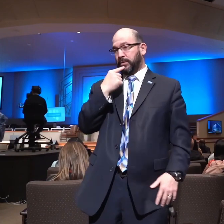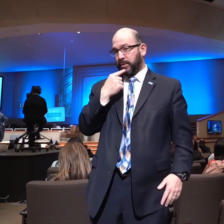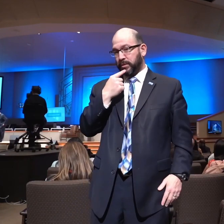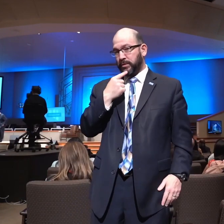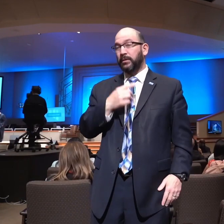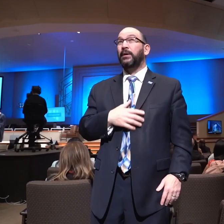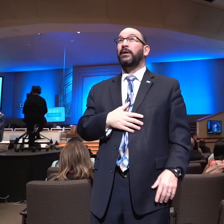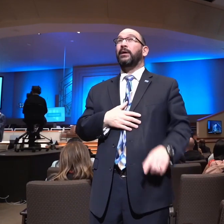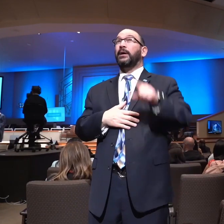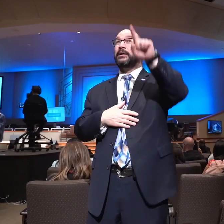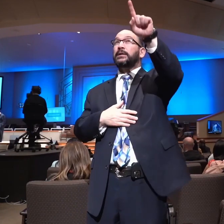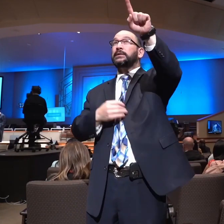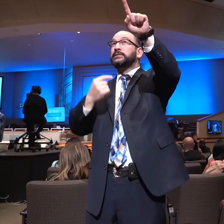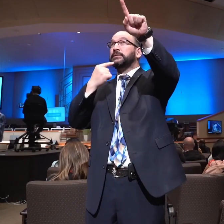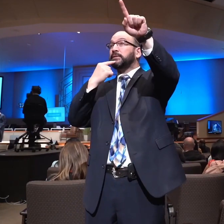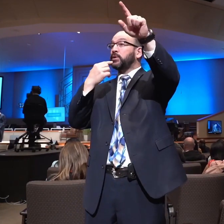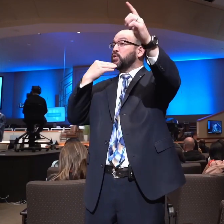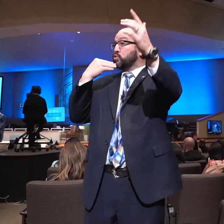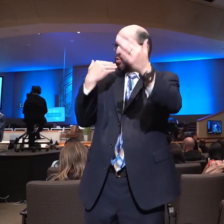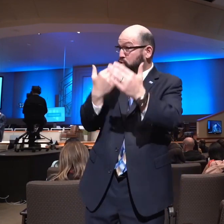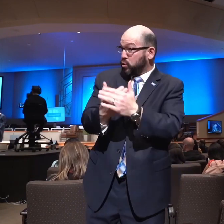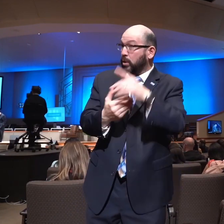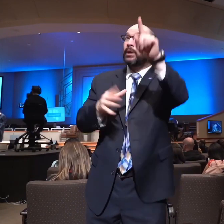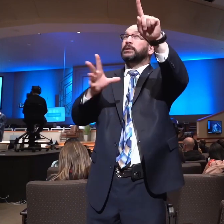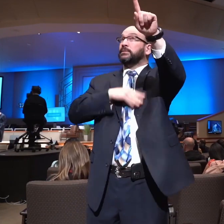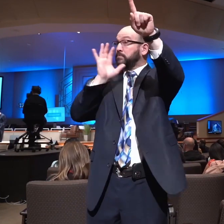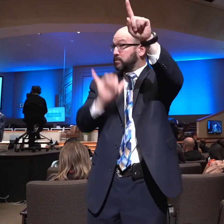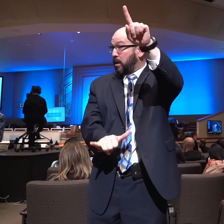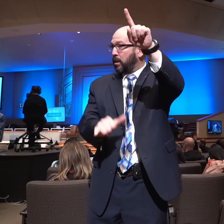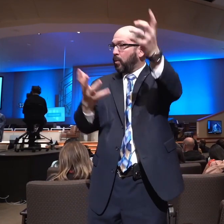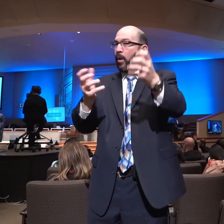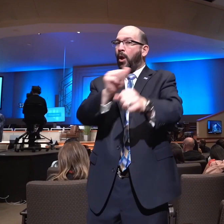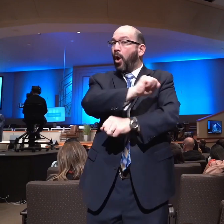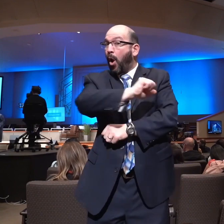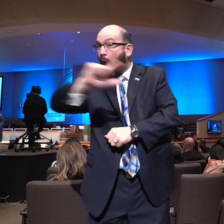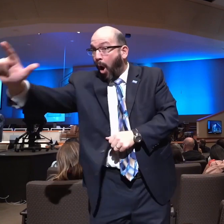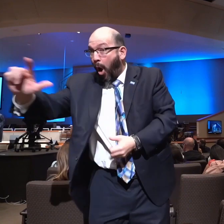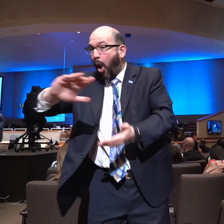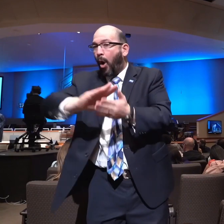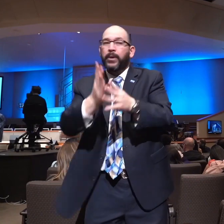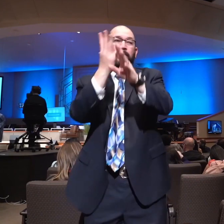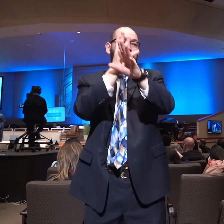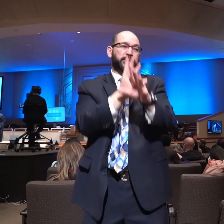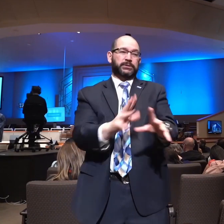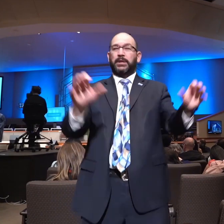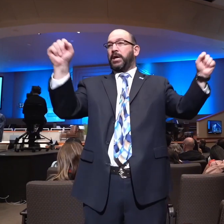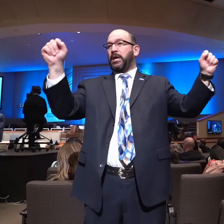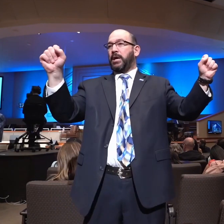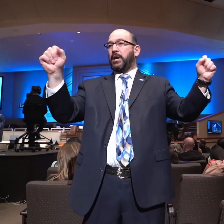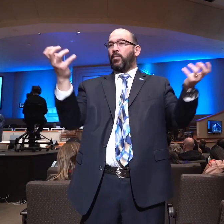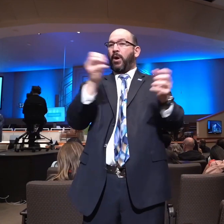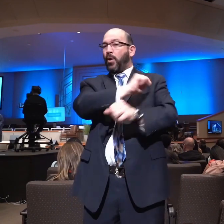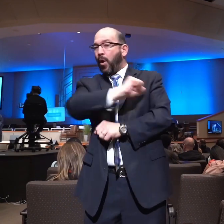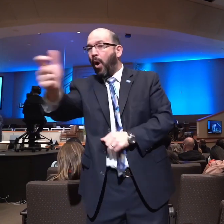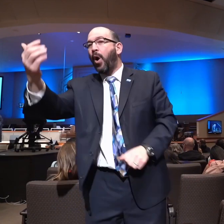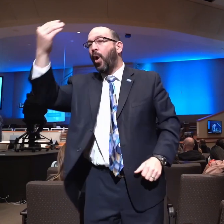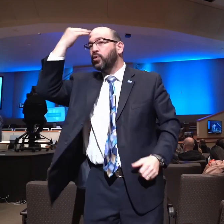good and acceptable in the sight of God our Savior who will have all men to be saved and to come unto the knowledge of the truth.